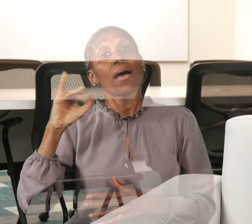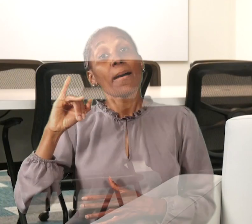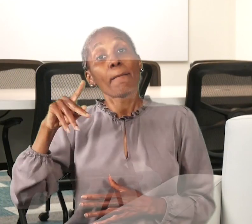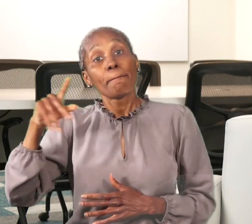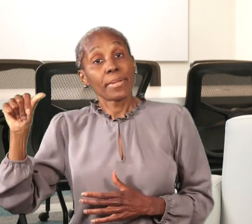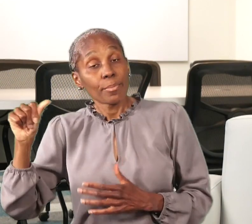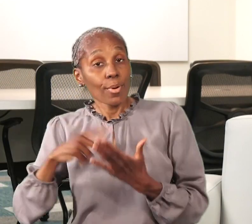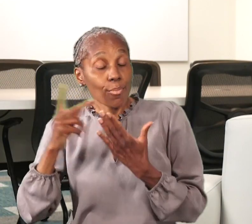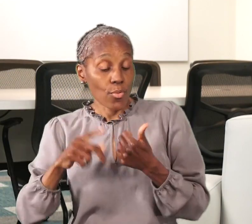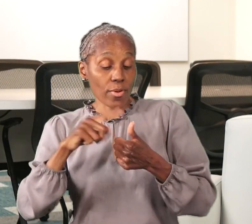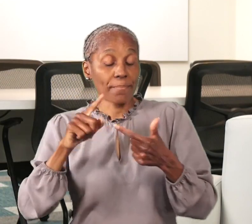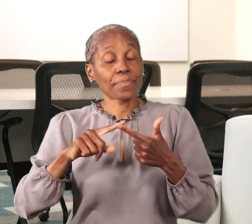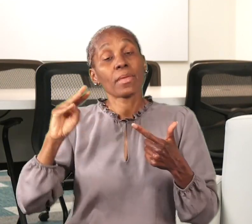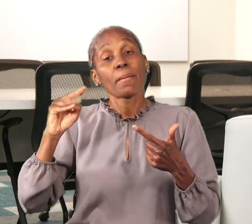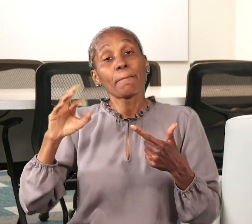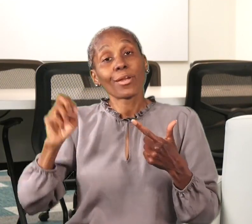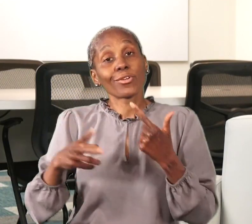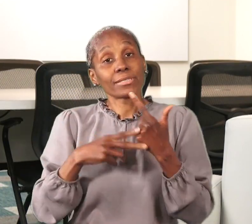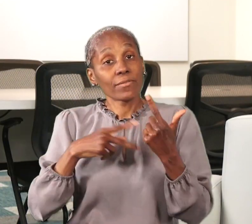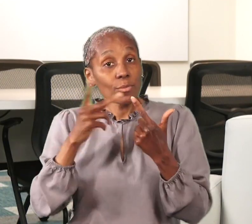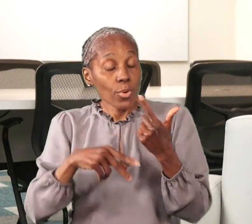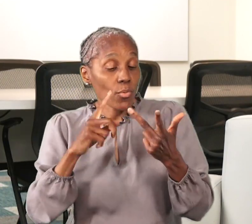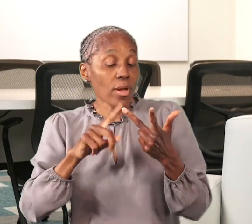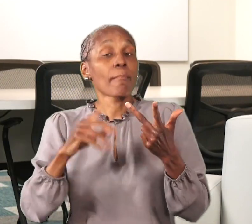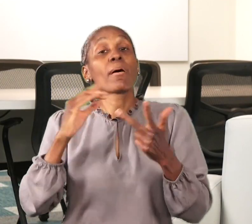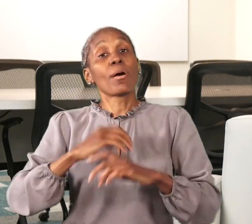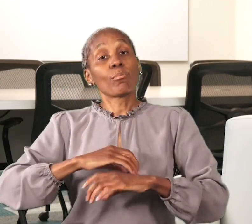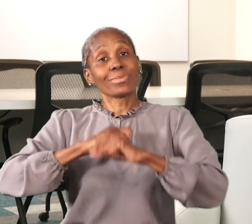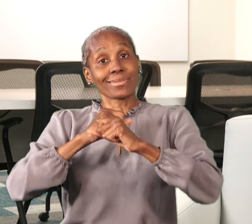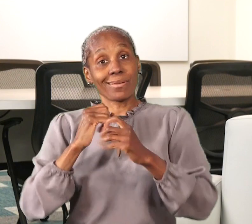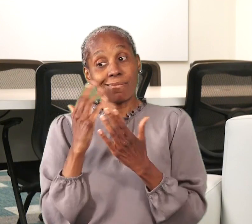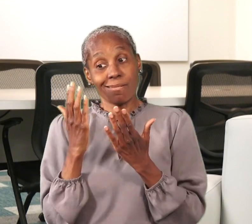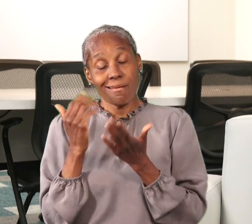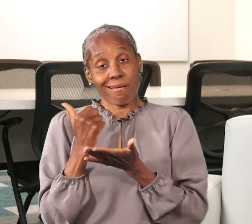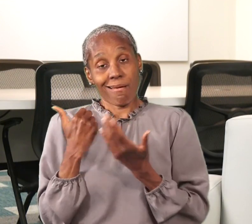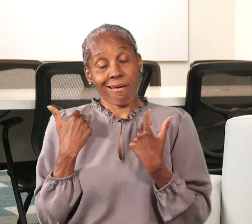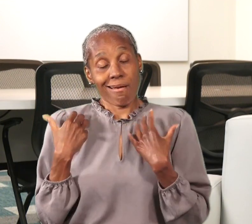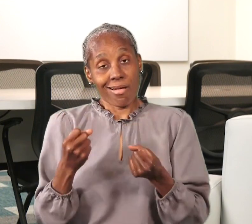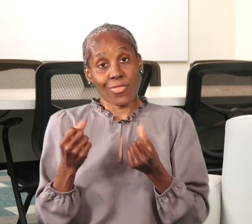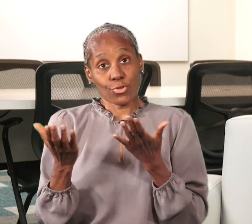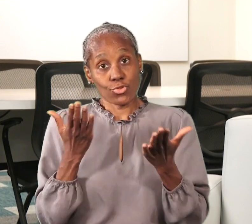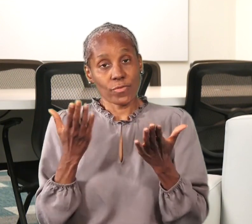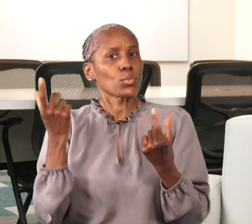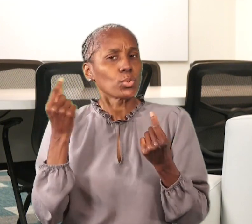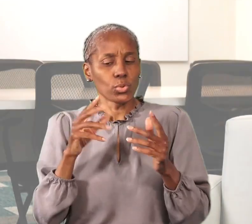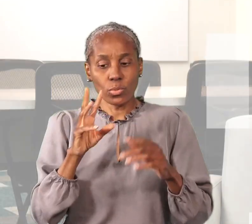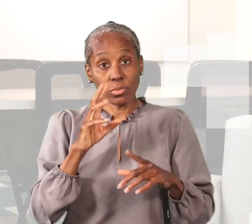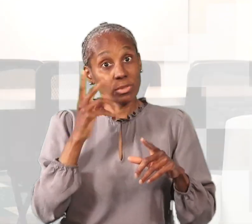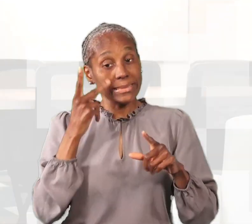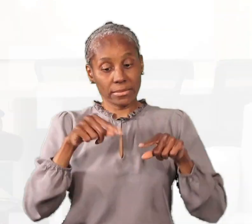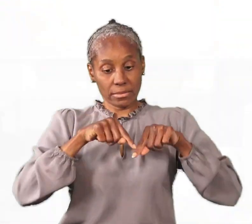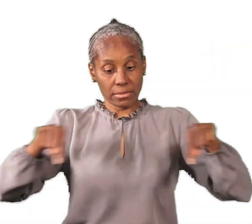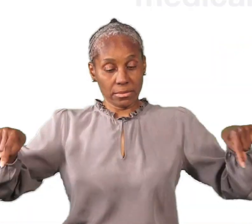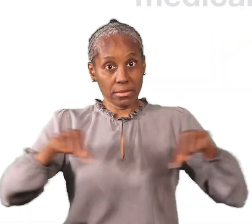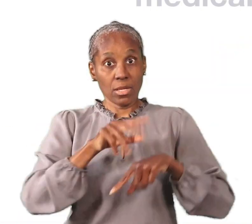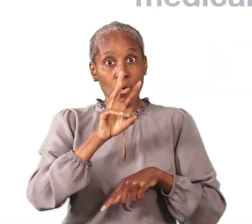To learn more about the MIPA program, about extra help, the Medicare savings programs and preventive health services,